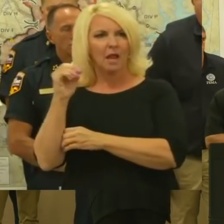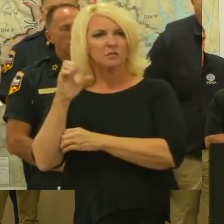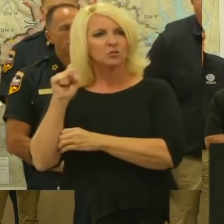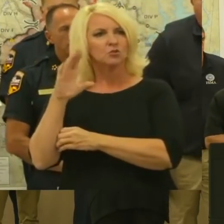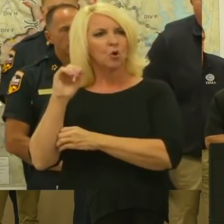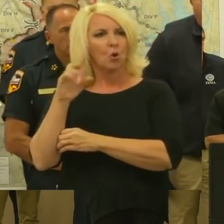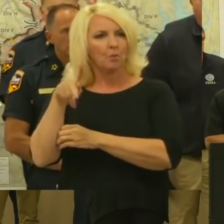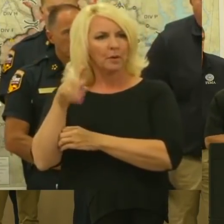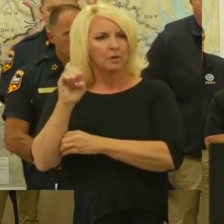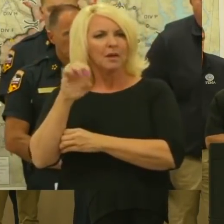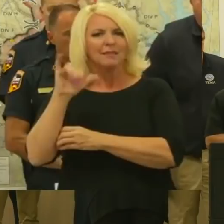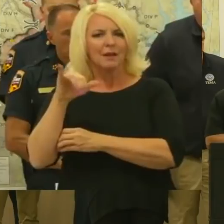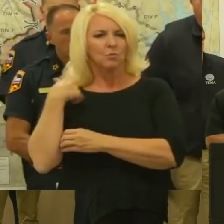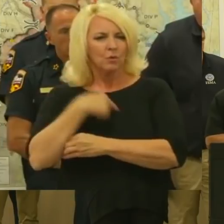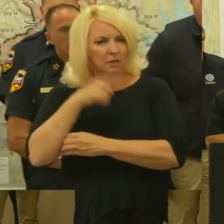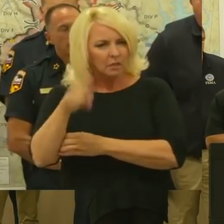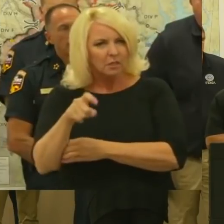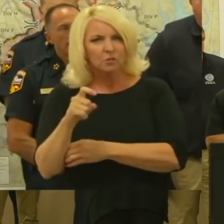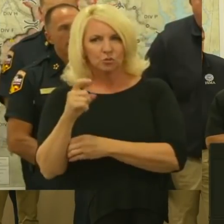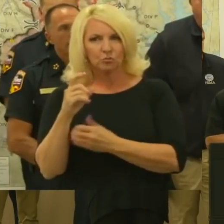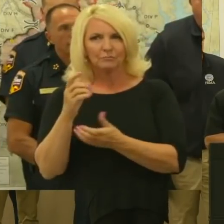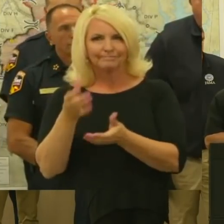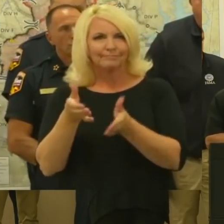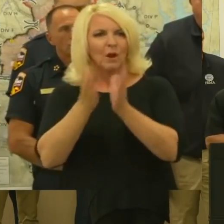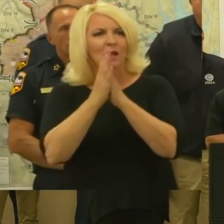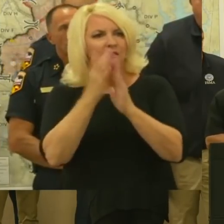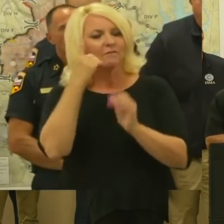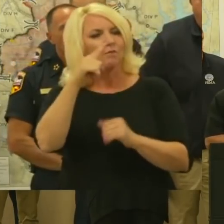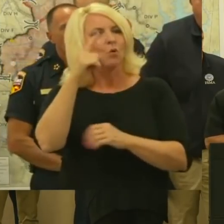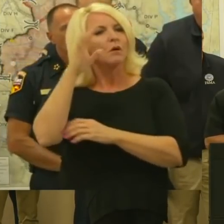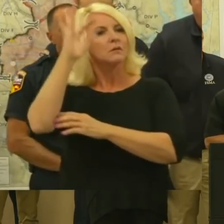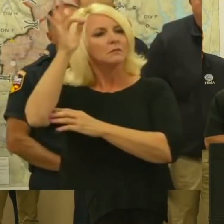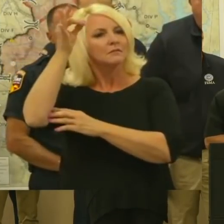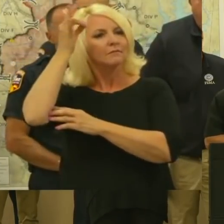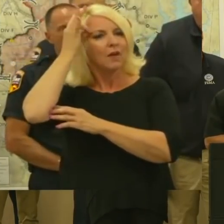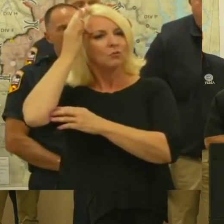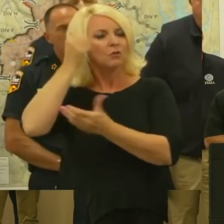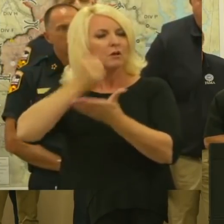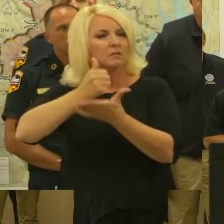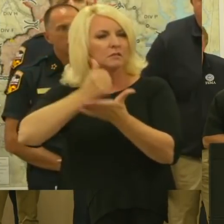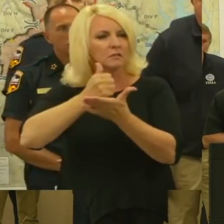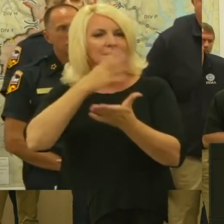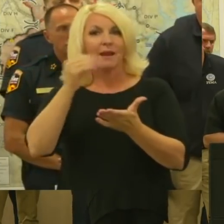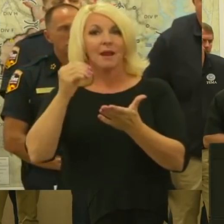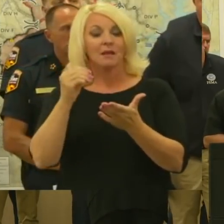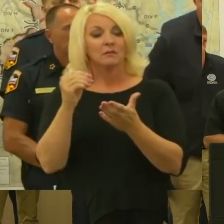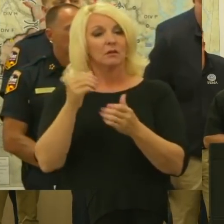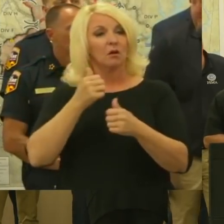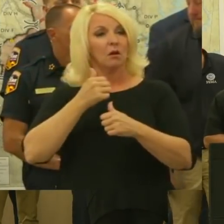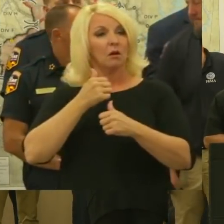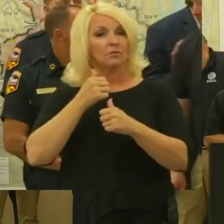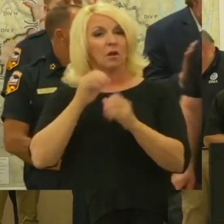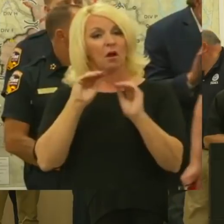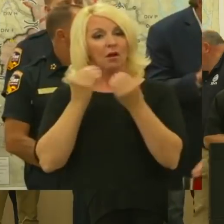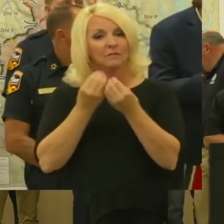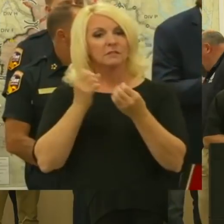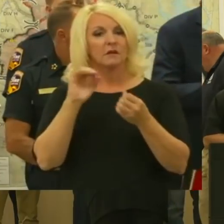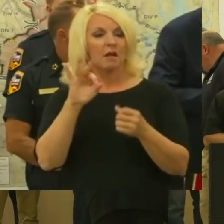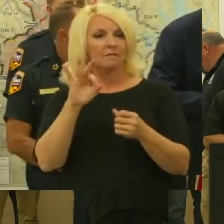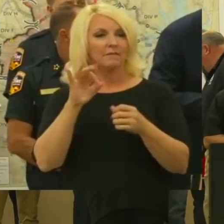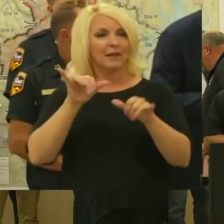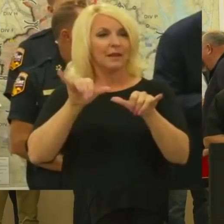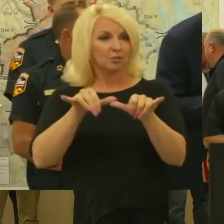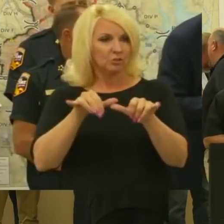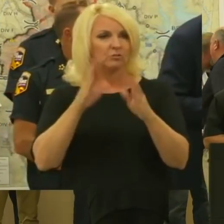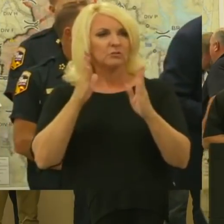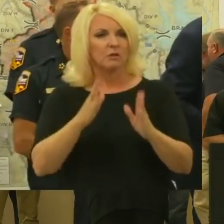and sought assistance from the federal government and brought in the U.S. Army Corps of Engineers to accelerate that process and try